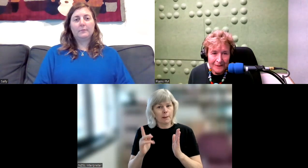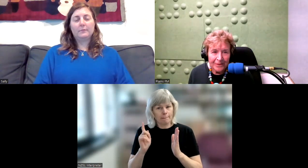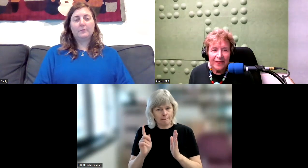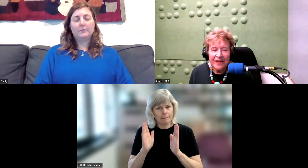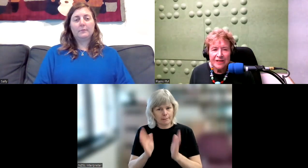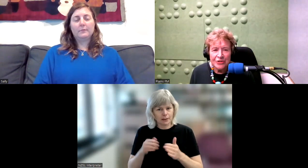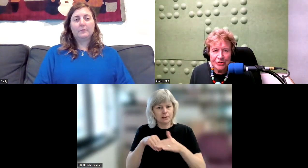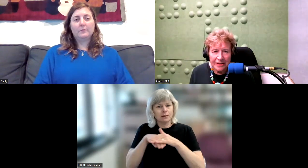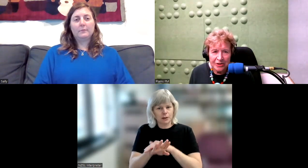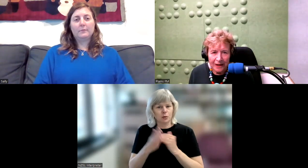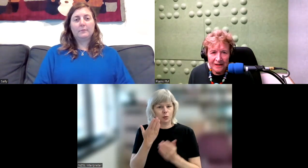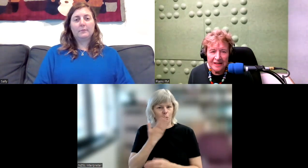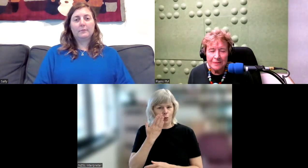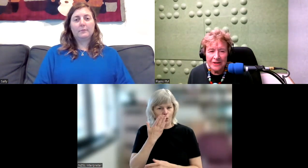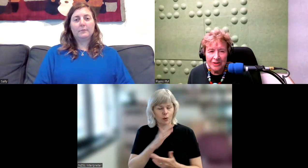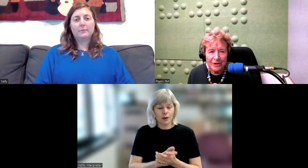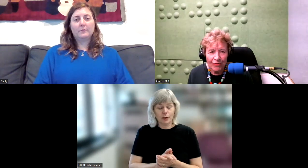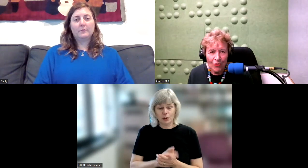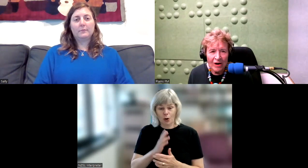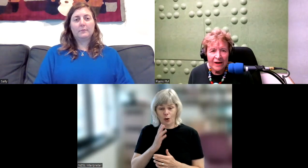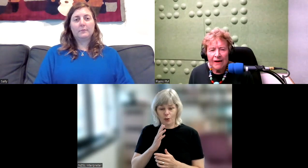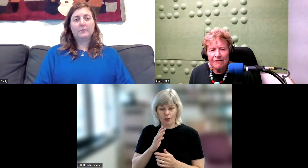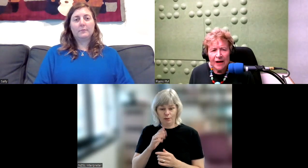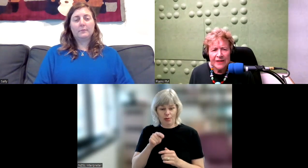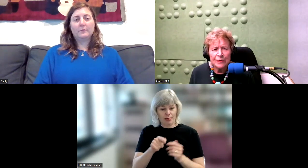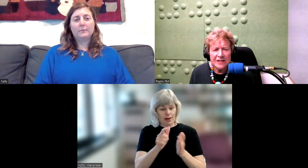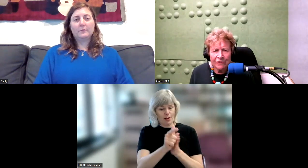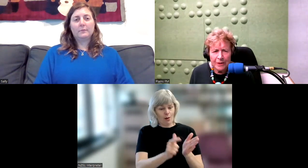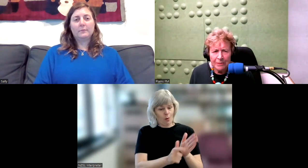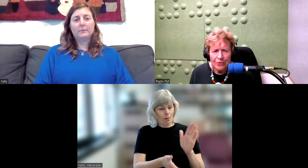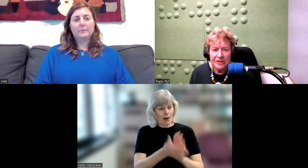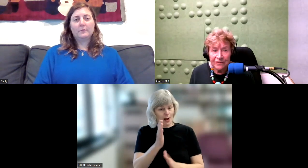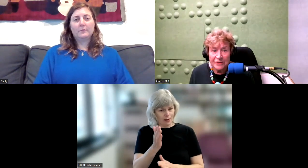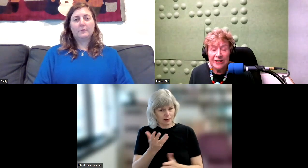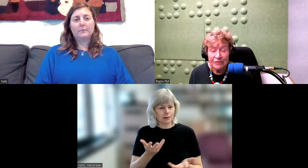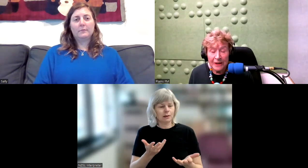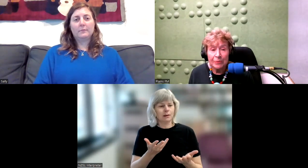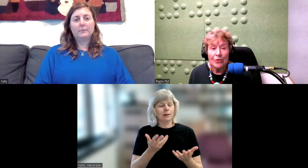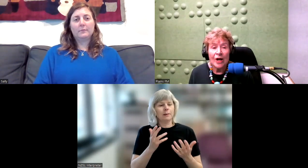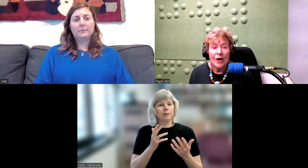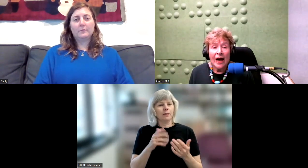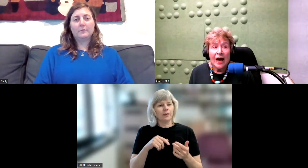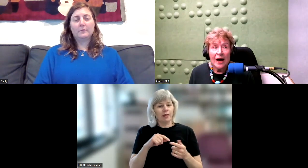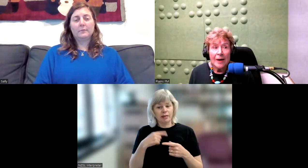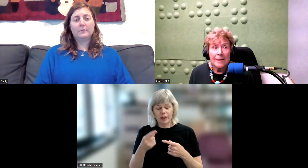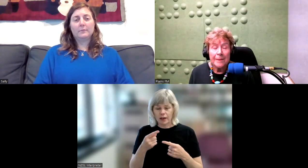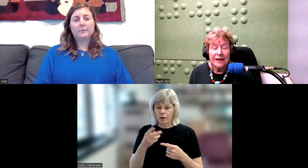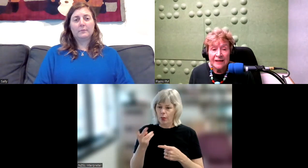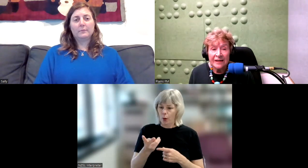these two gentlemen, I just mentioned before, found there were deaf people, deaf people in